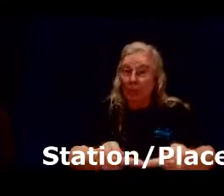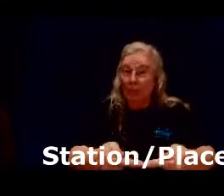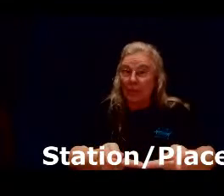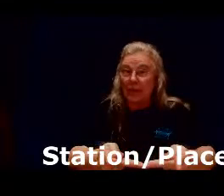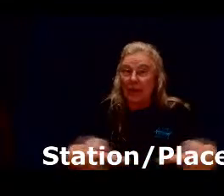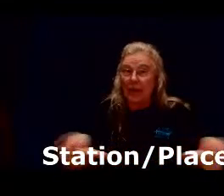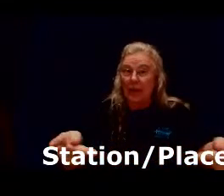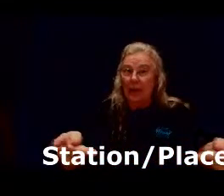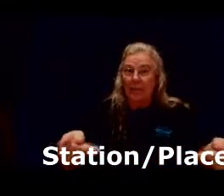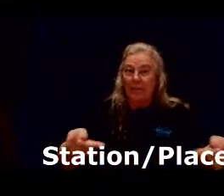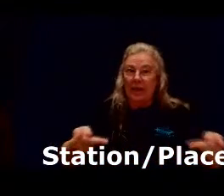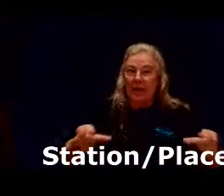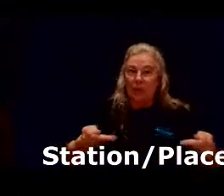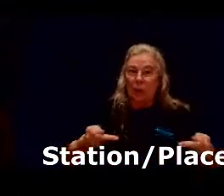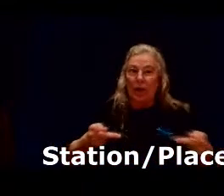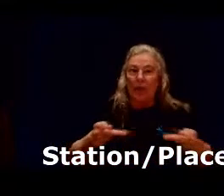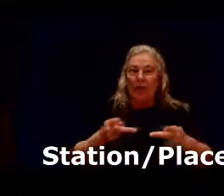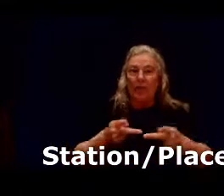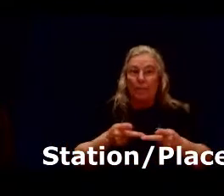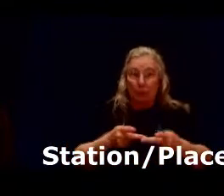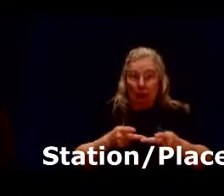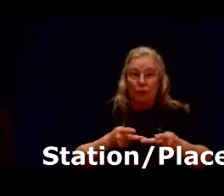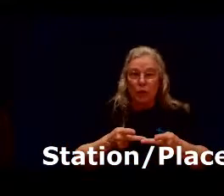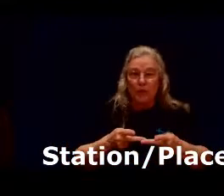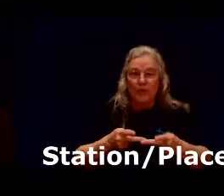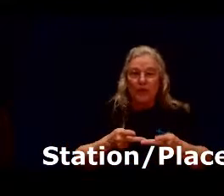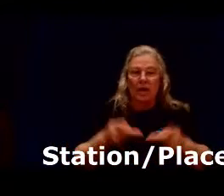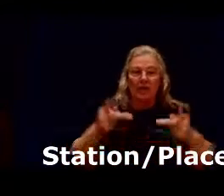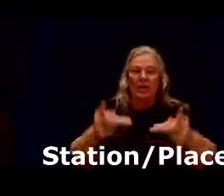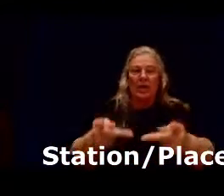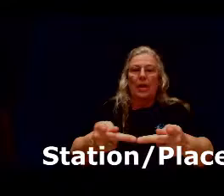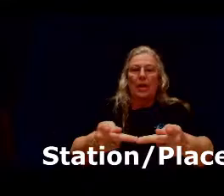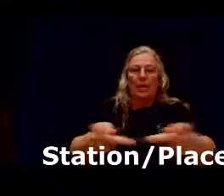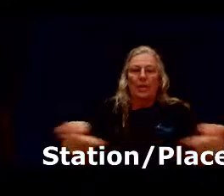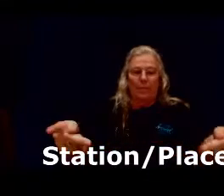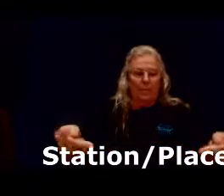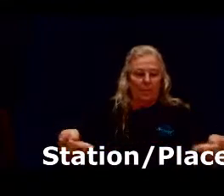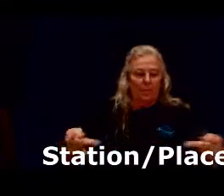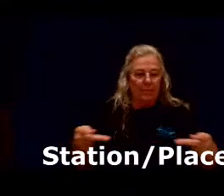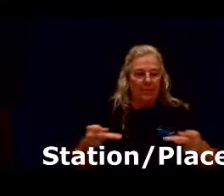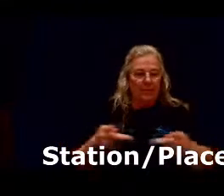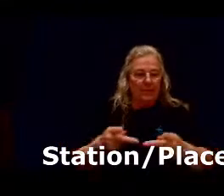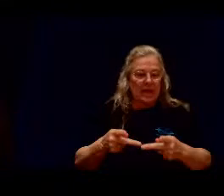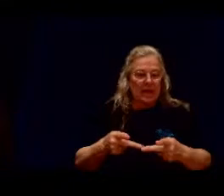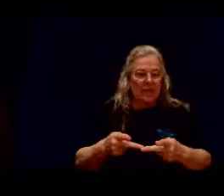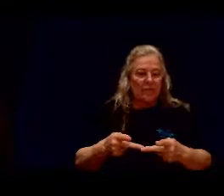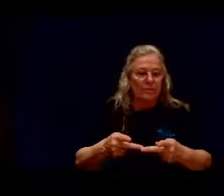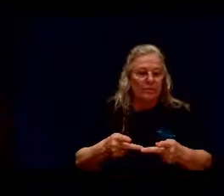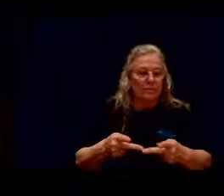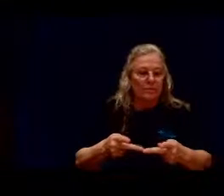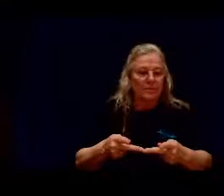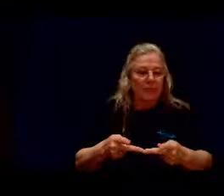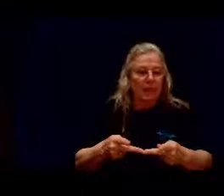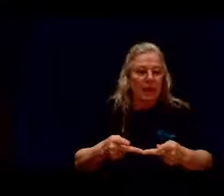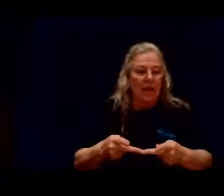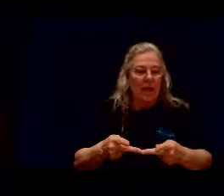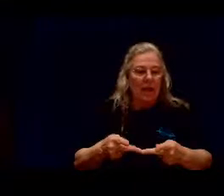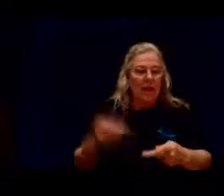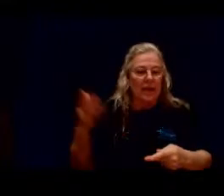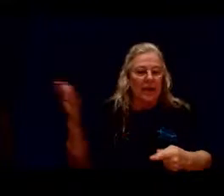from the body make a square back toward yourself my station and again